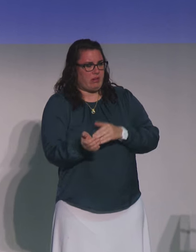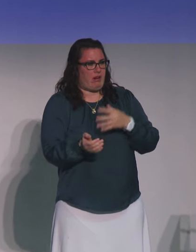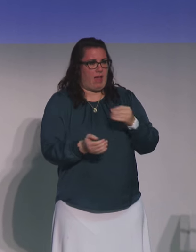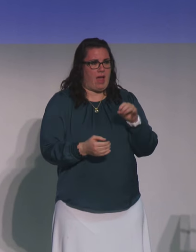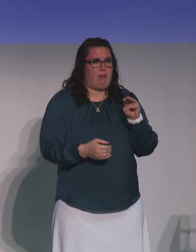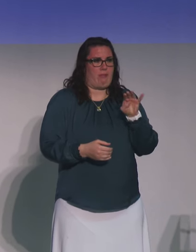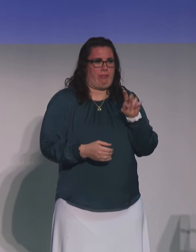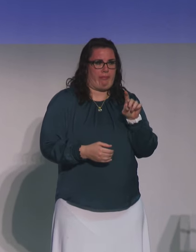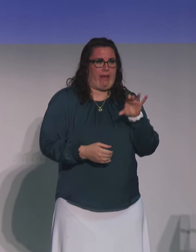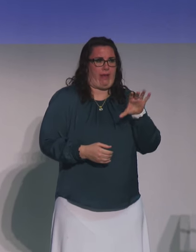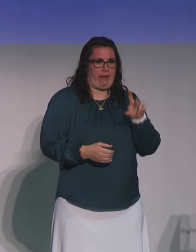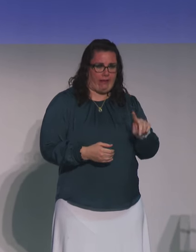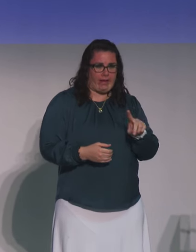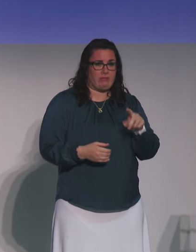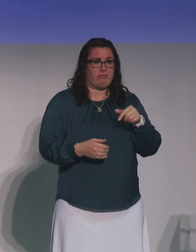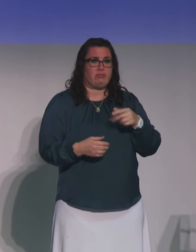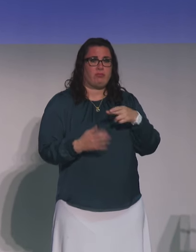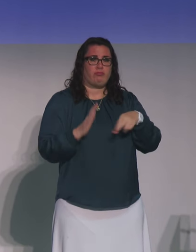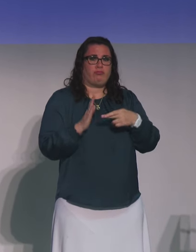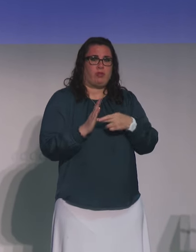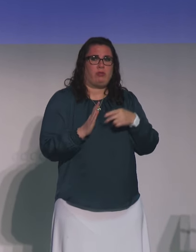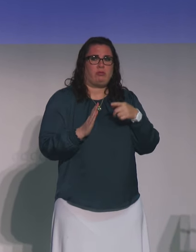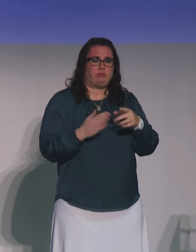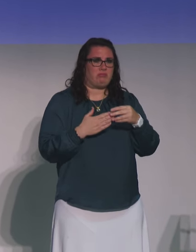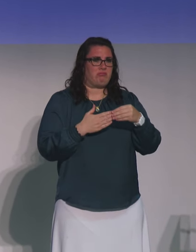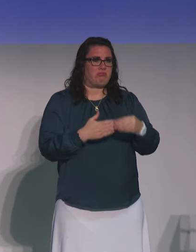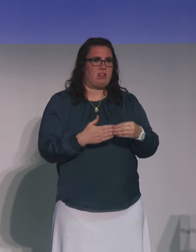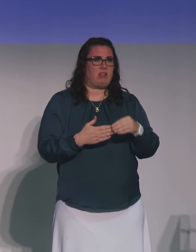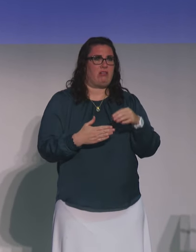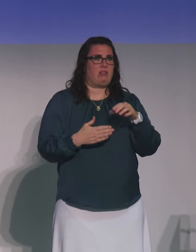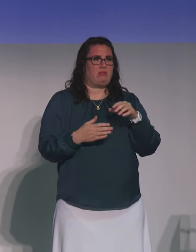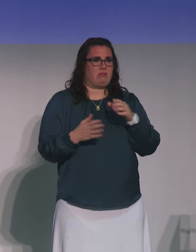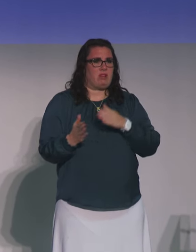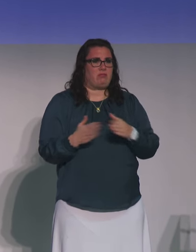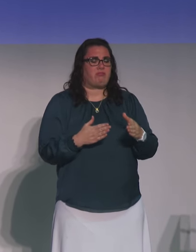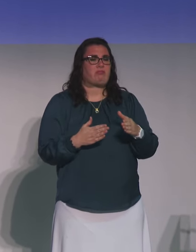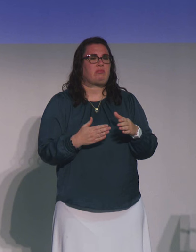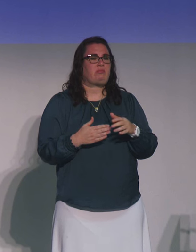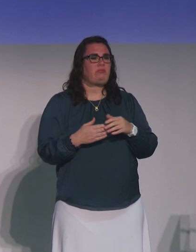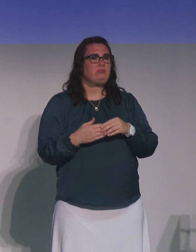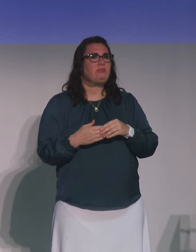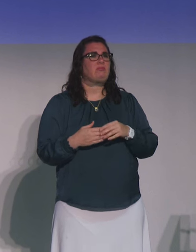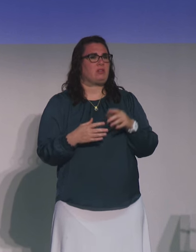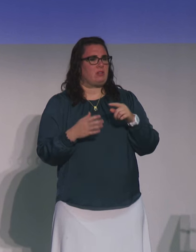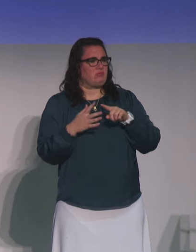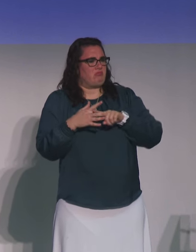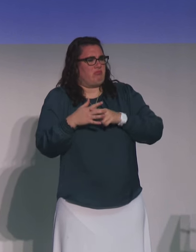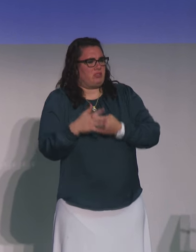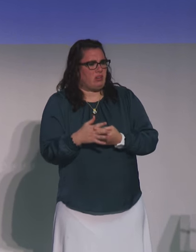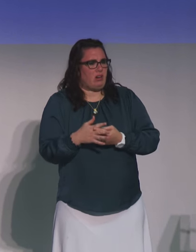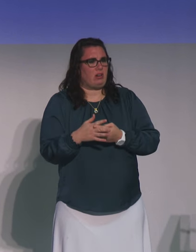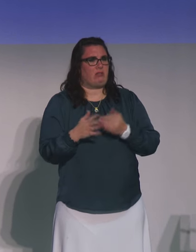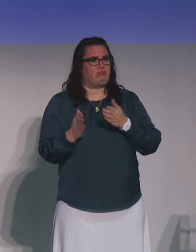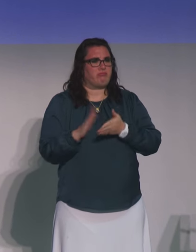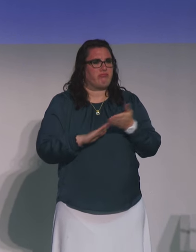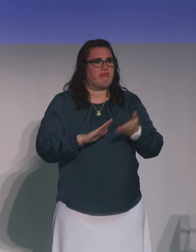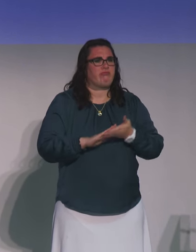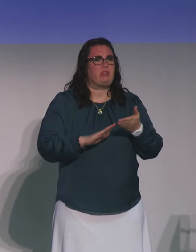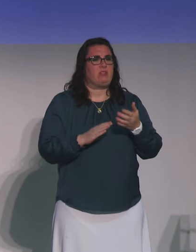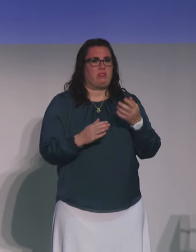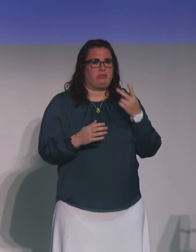Medicaid. In this role, she led clinical operations, spearheaded care delivery innovations, and oversaw